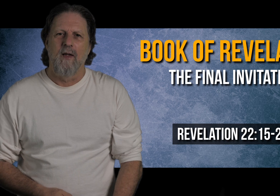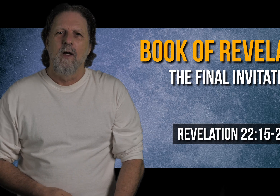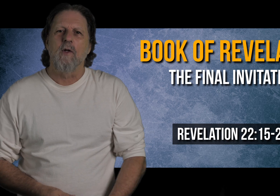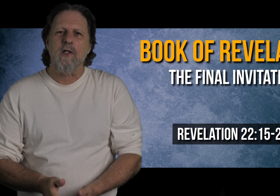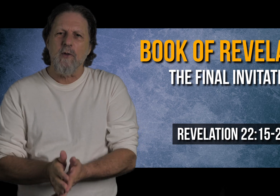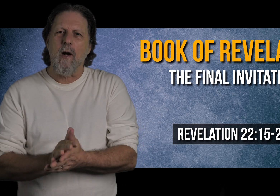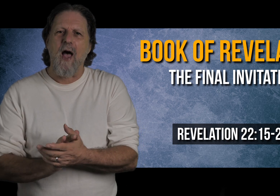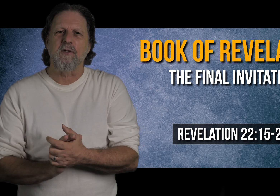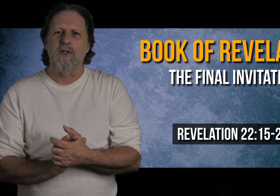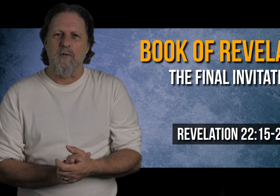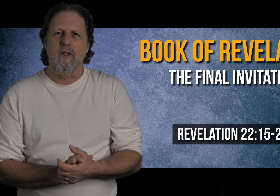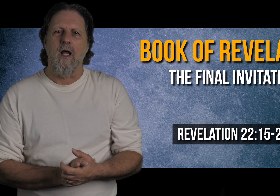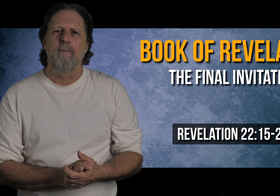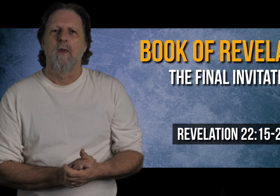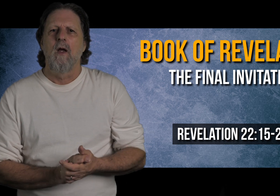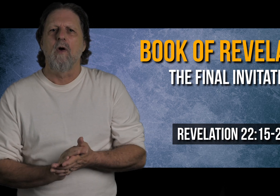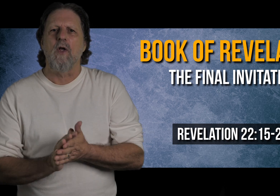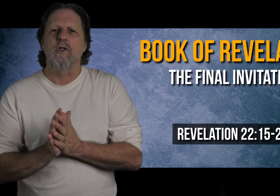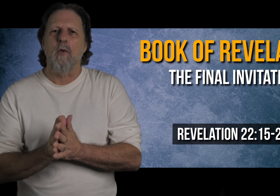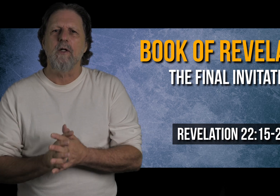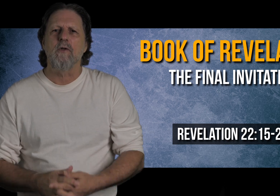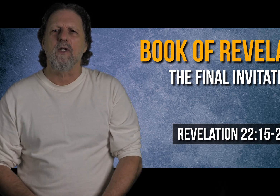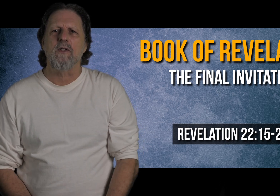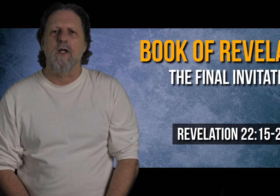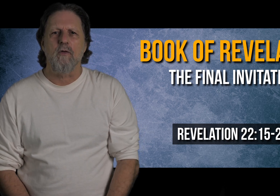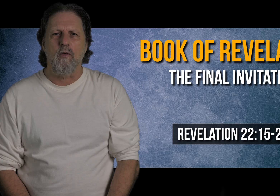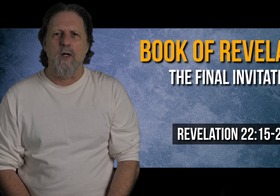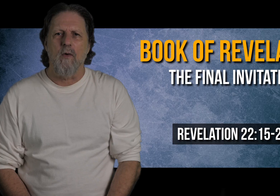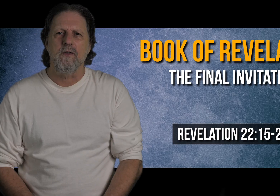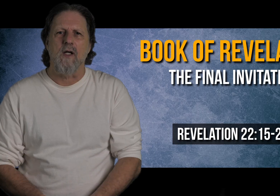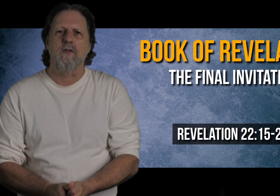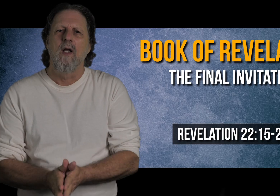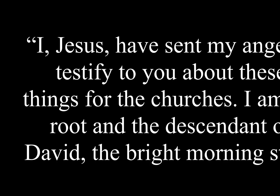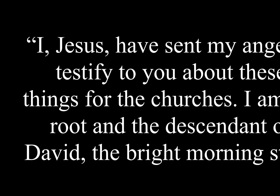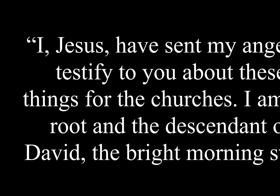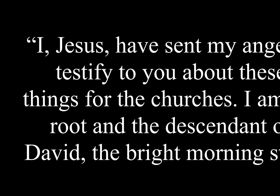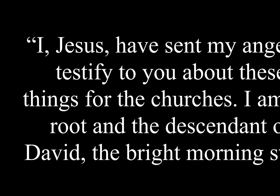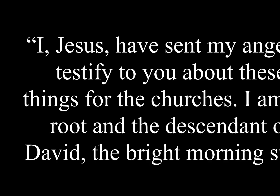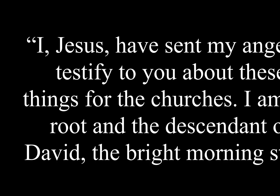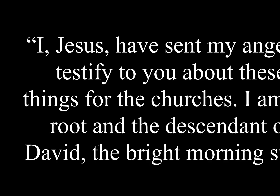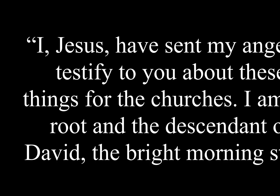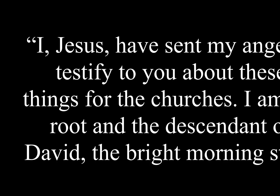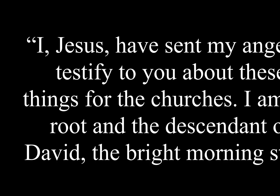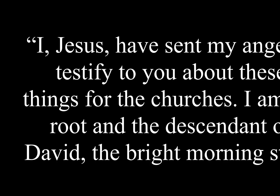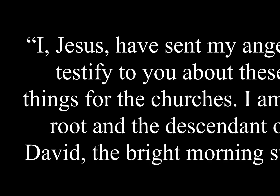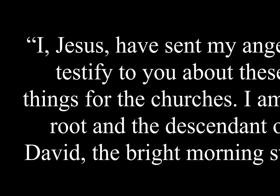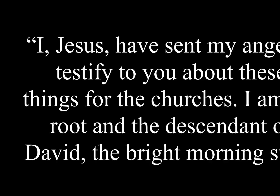Well, let's read our passage for today. Revelation 22, 16 through 21 says, I, Jesus, have sent my angel to testify